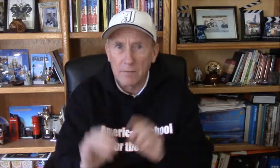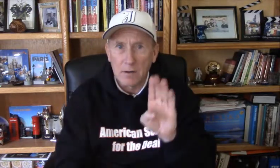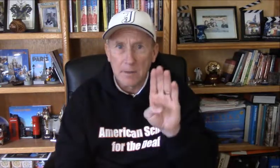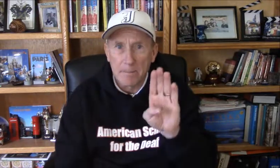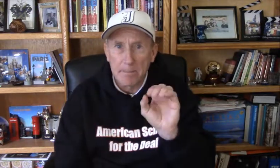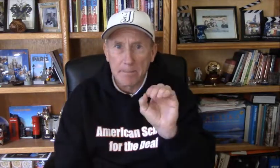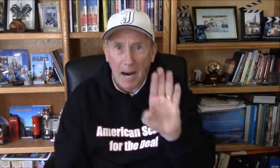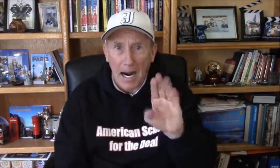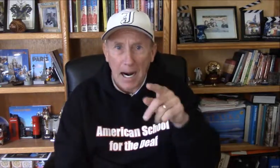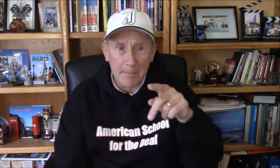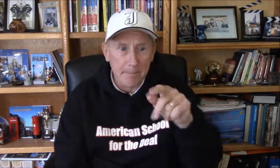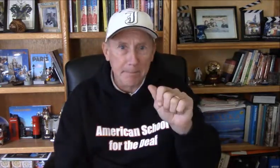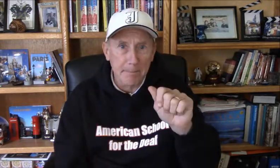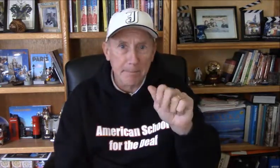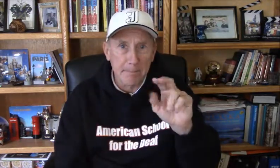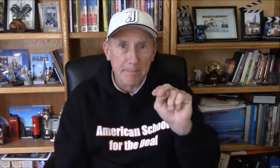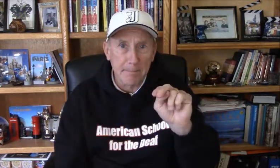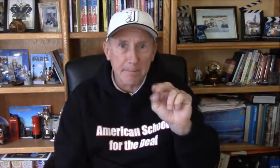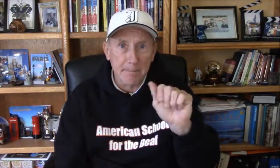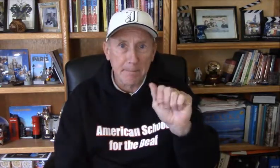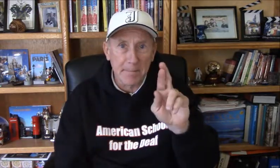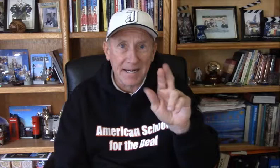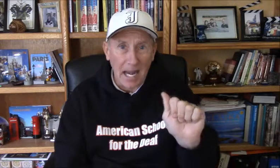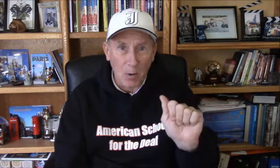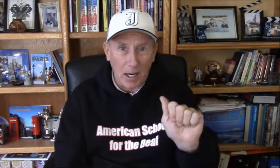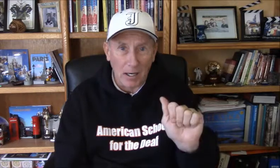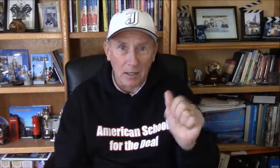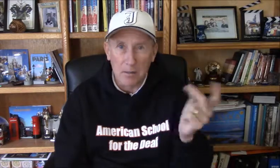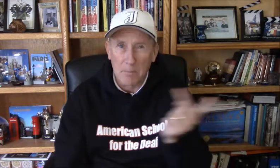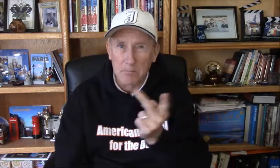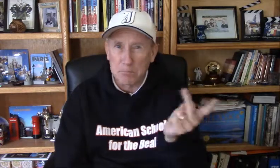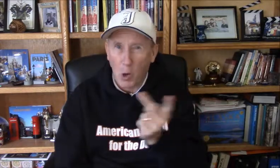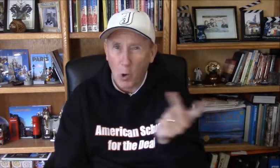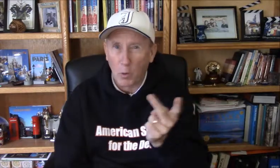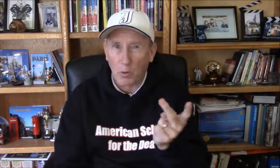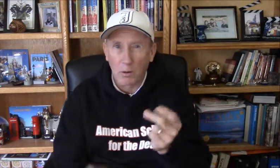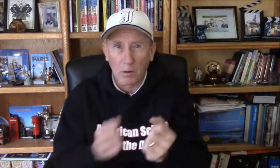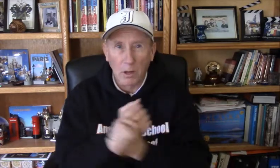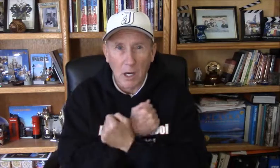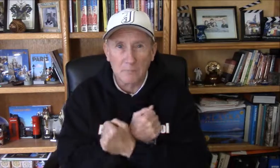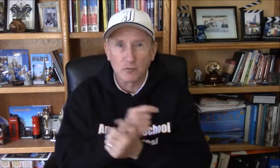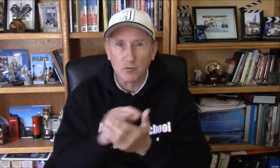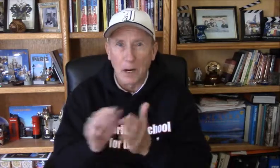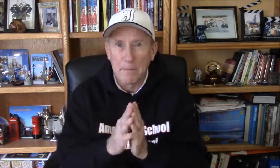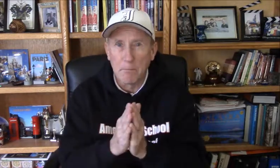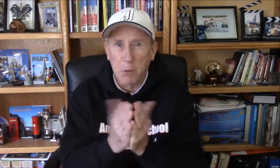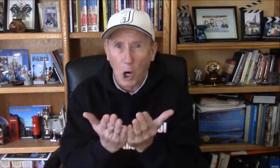Penelope. Book.